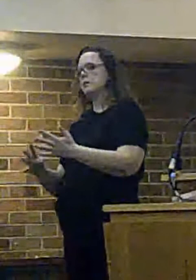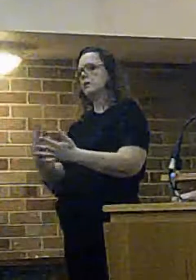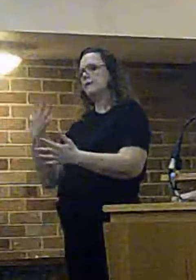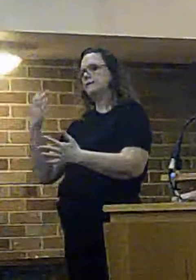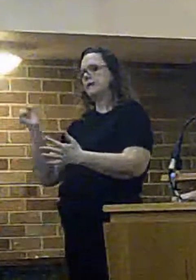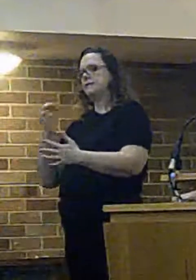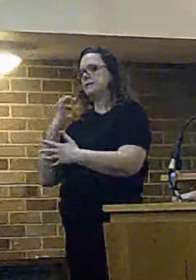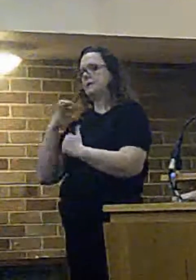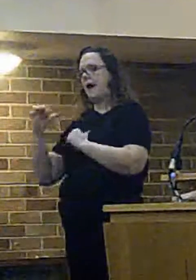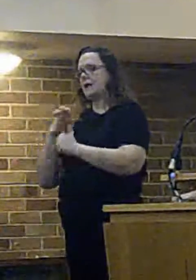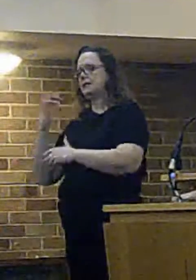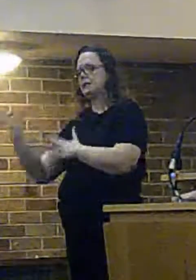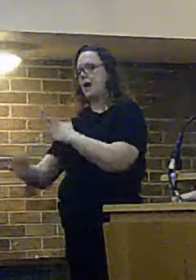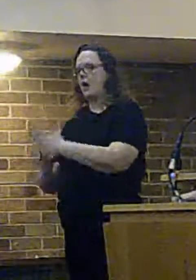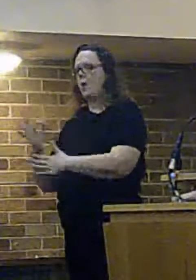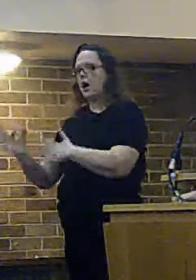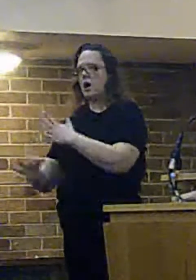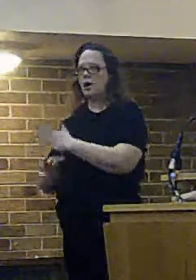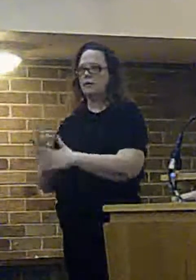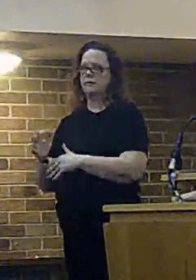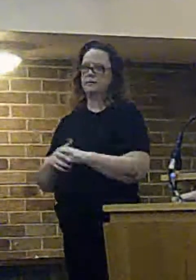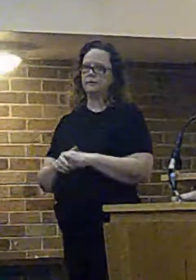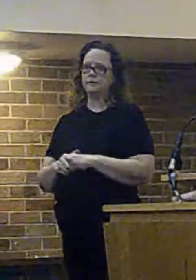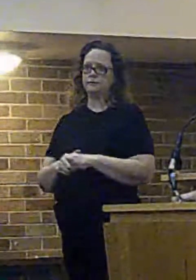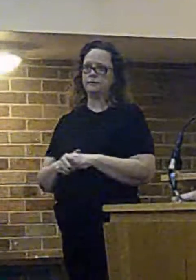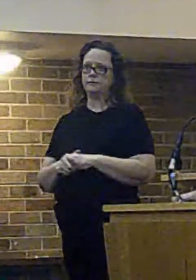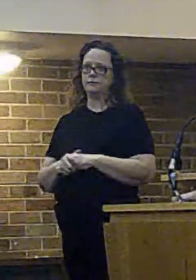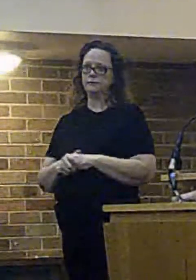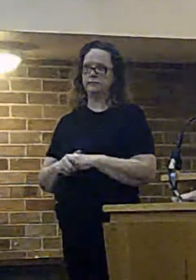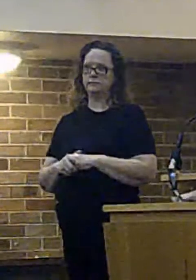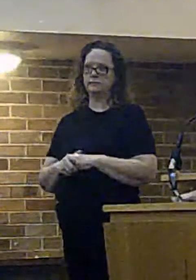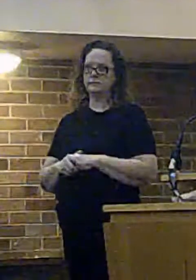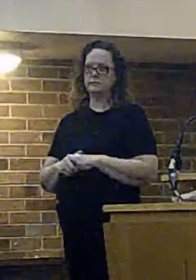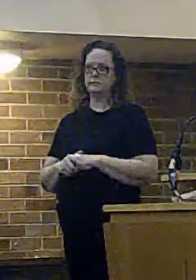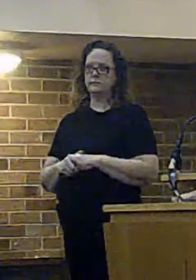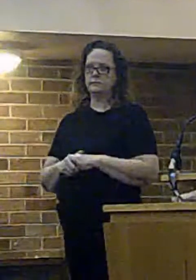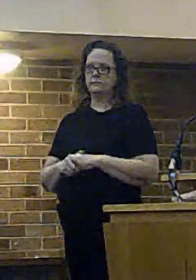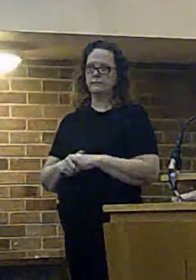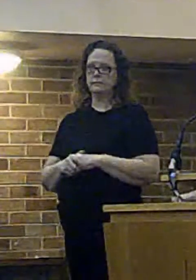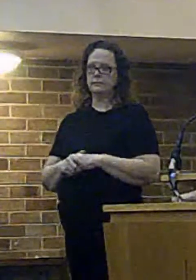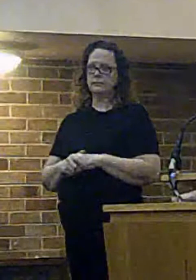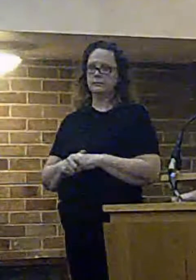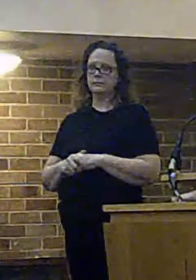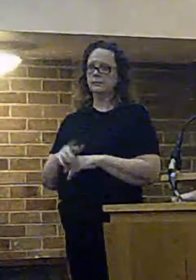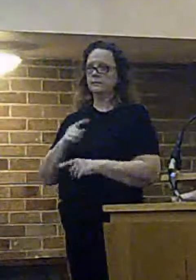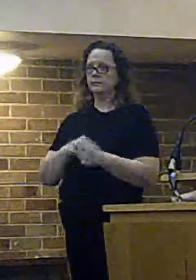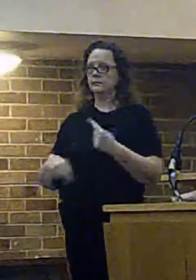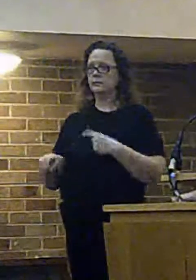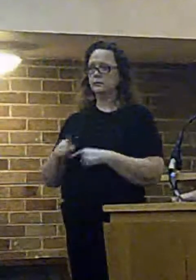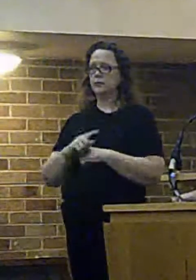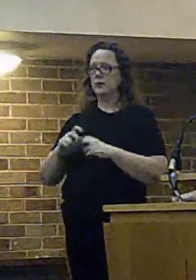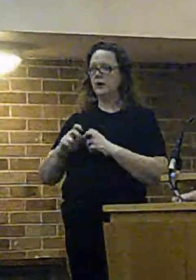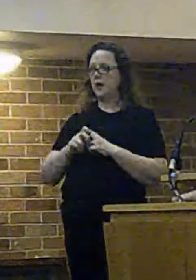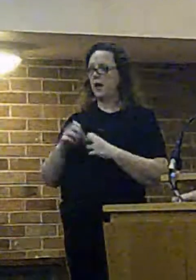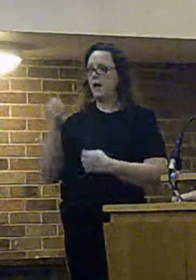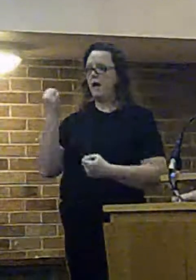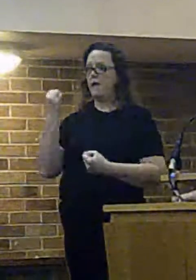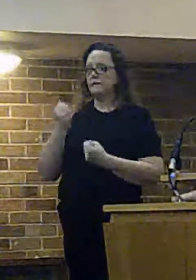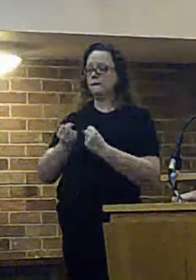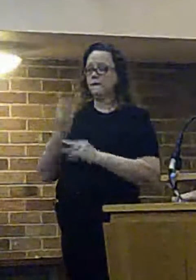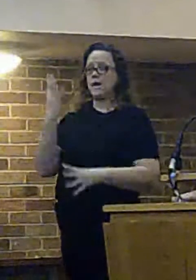50 mile an hour now beyond the no illusions there is no prospect that we travel in fine appliances